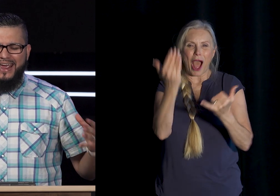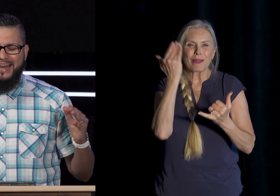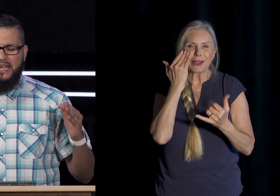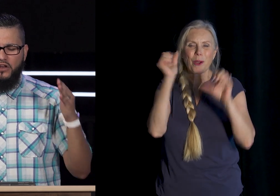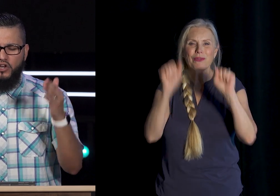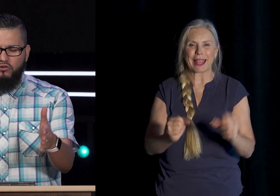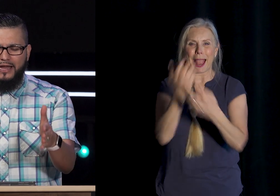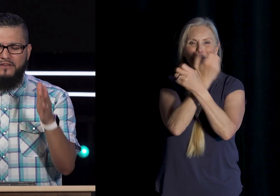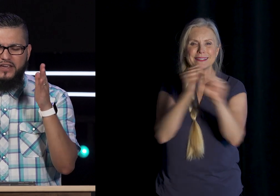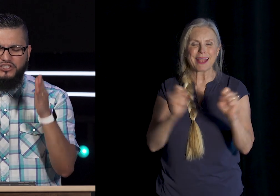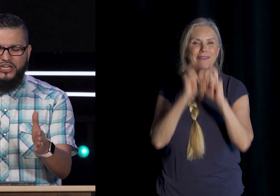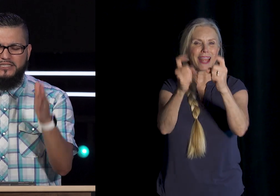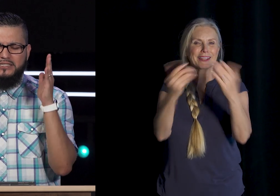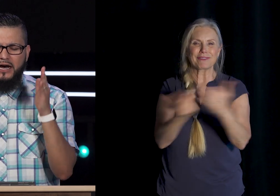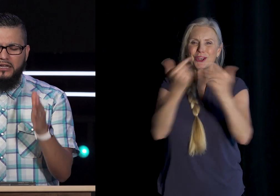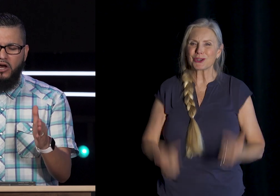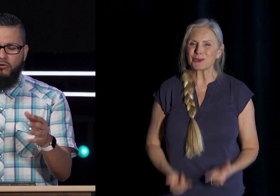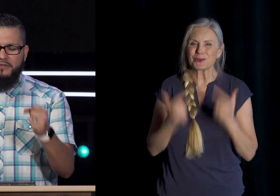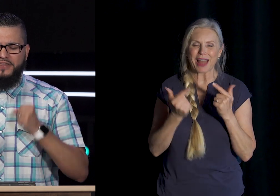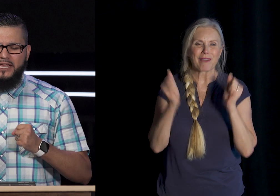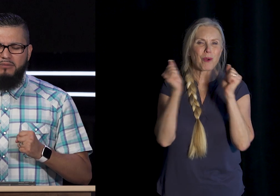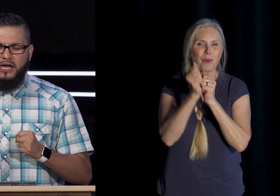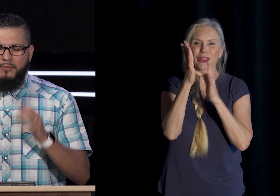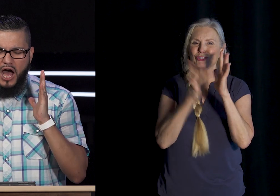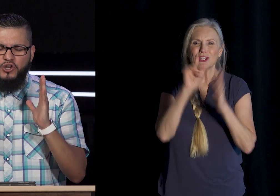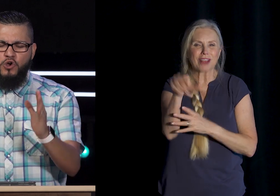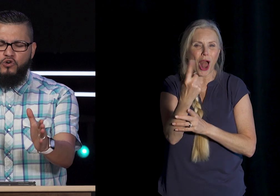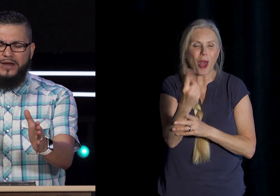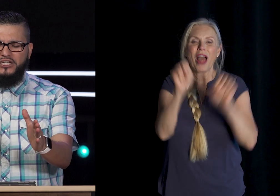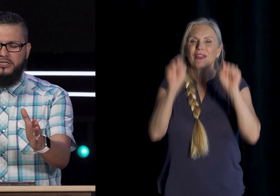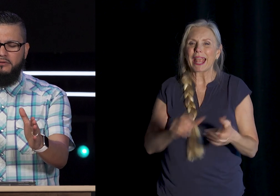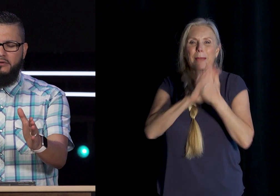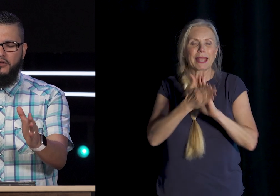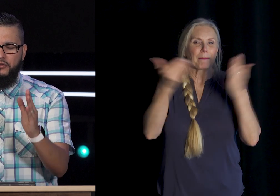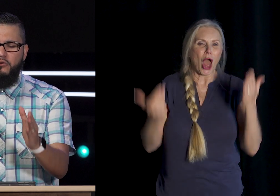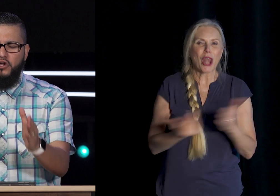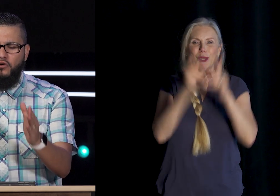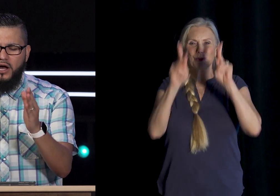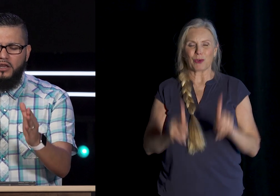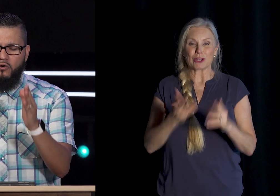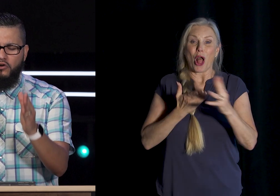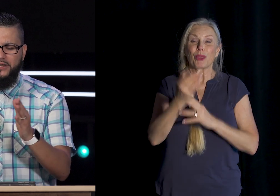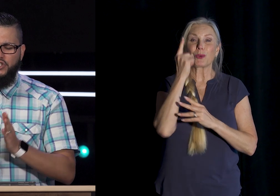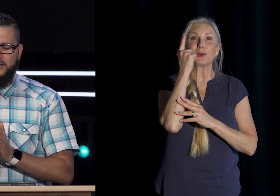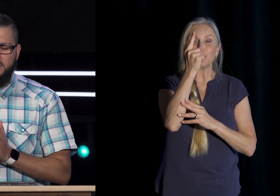And Given New Life In Jesus Alone That They Can Become A New Creation Through You Alone Christ Jesus